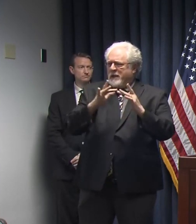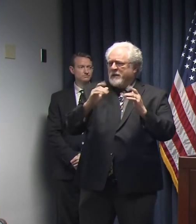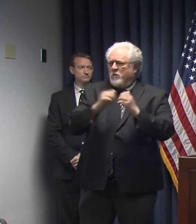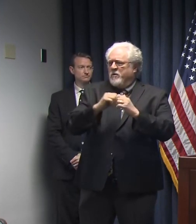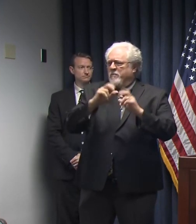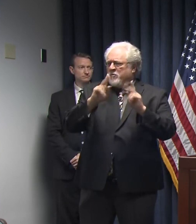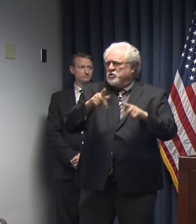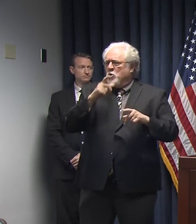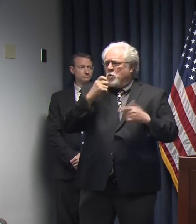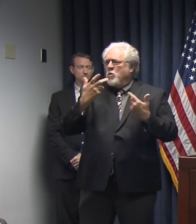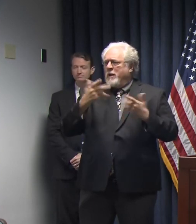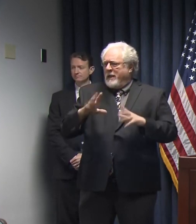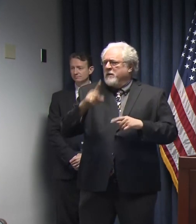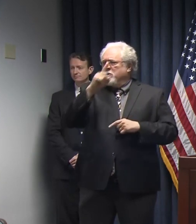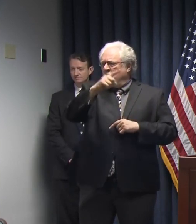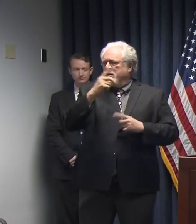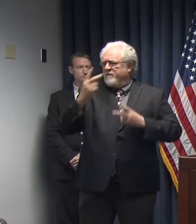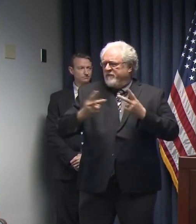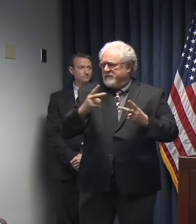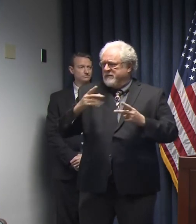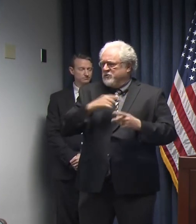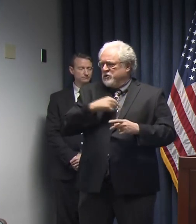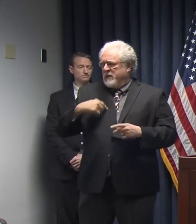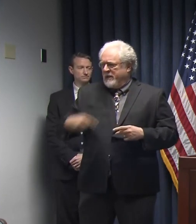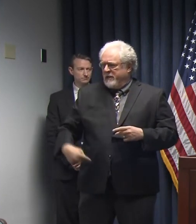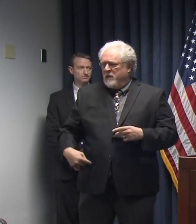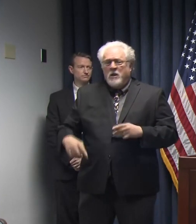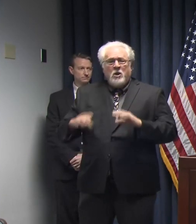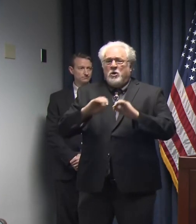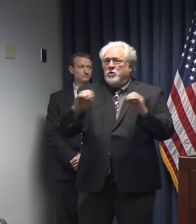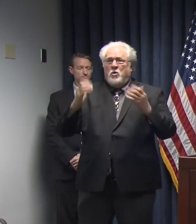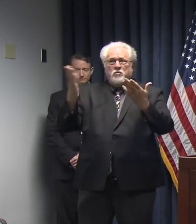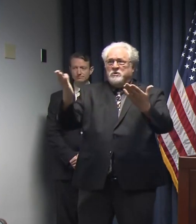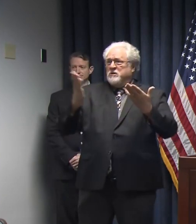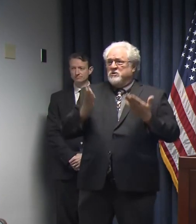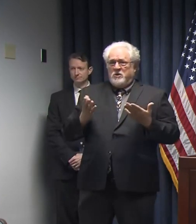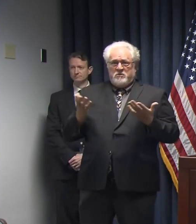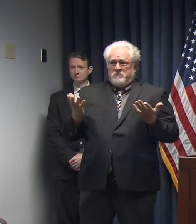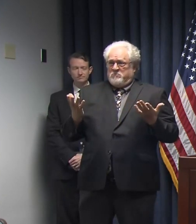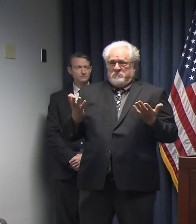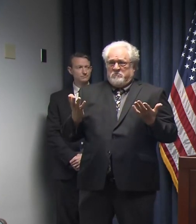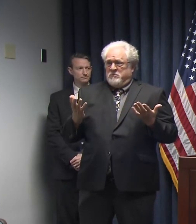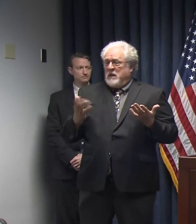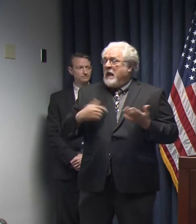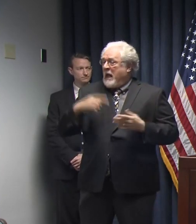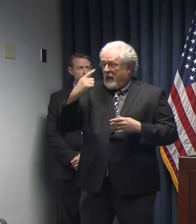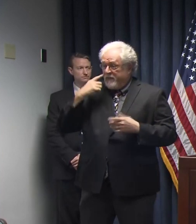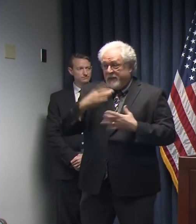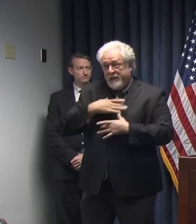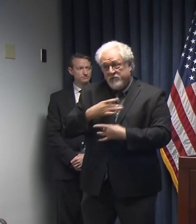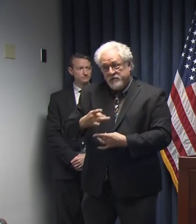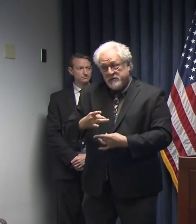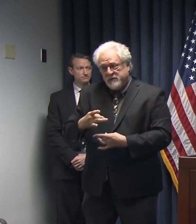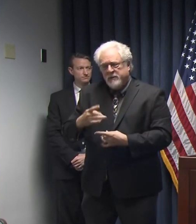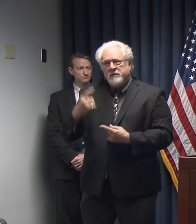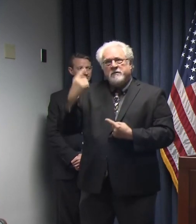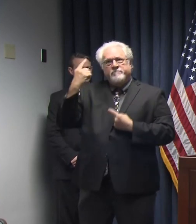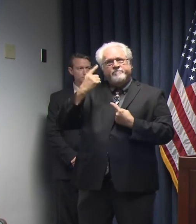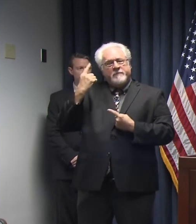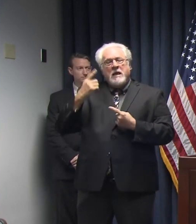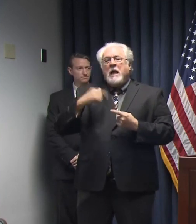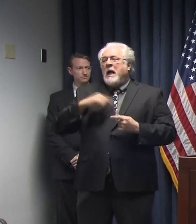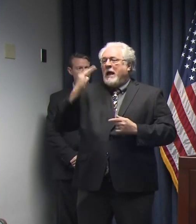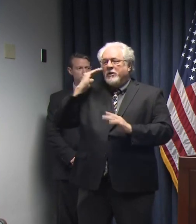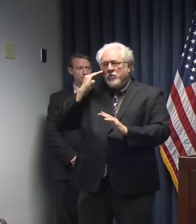And so there was never any suggestion by anyone. And, look, I think it's interesting to consider, and I